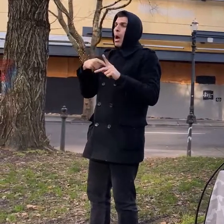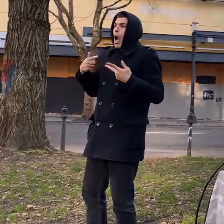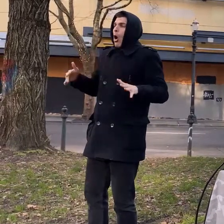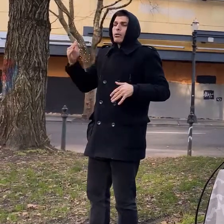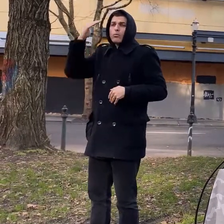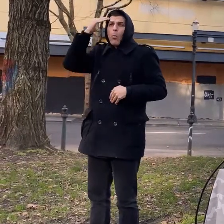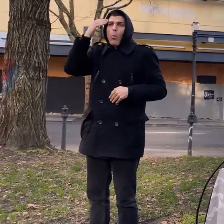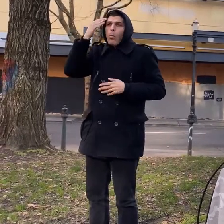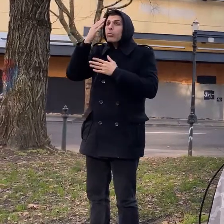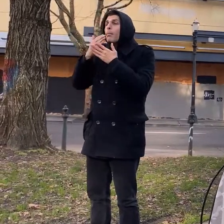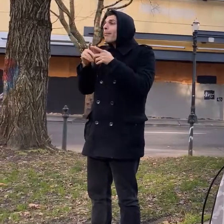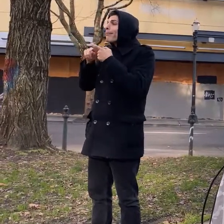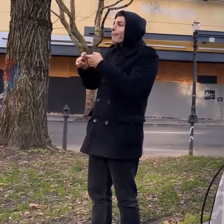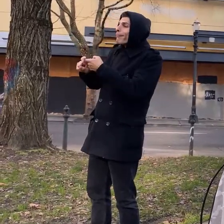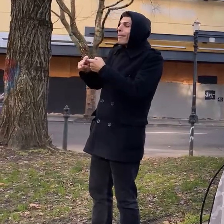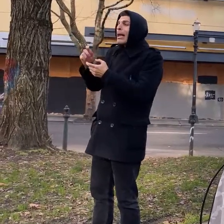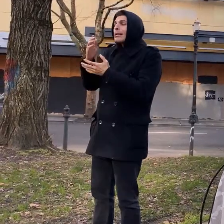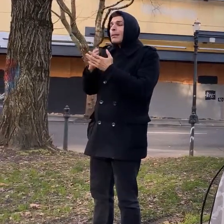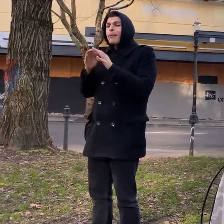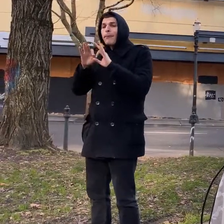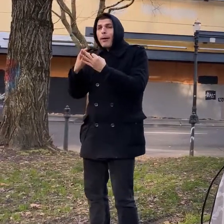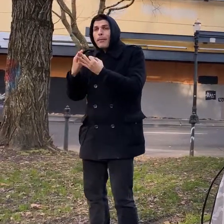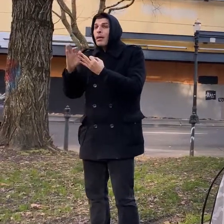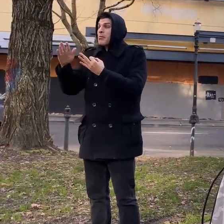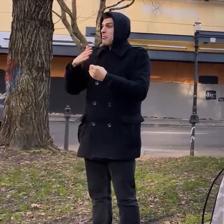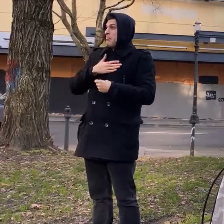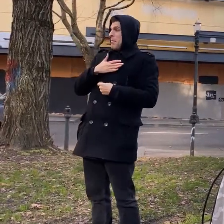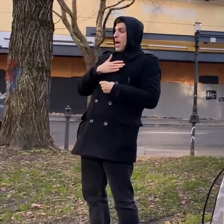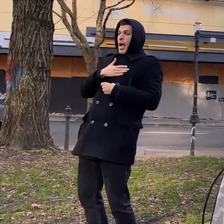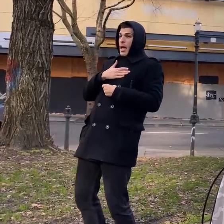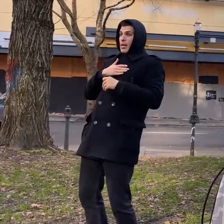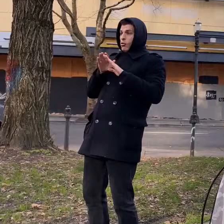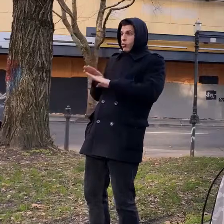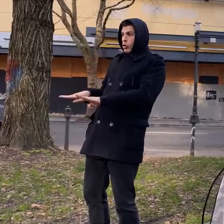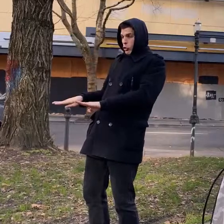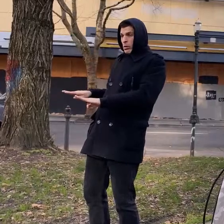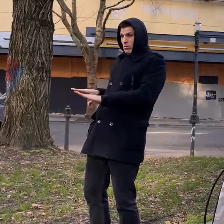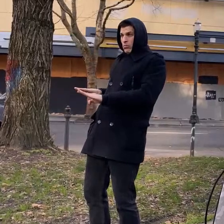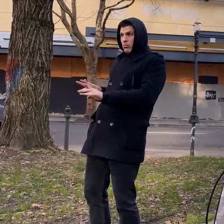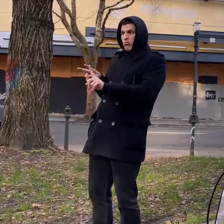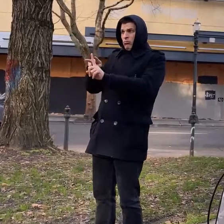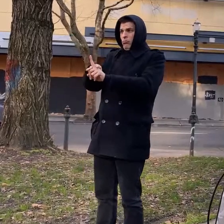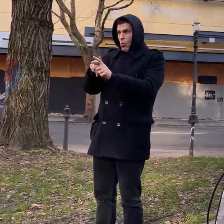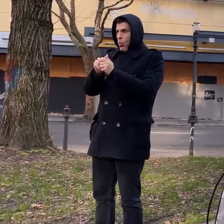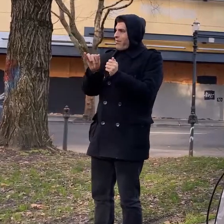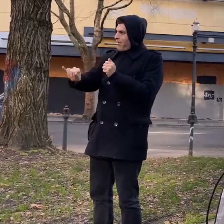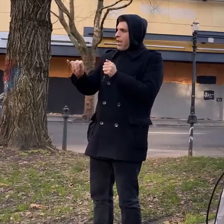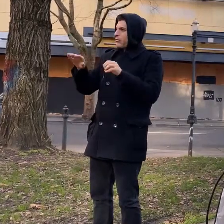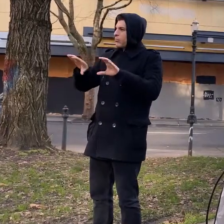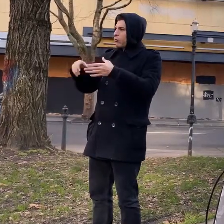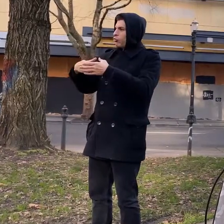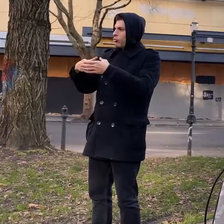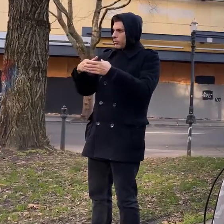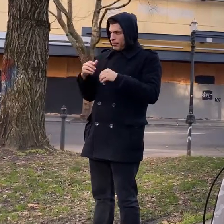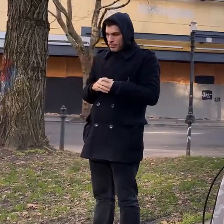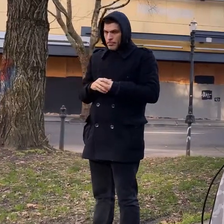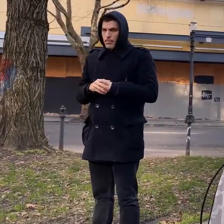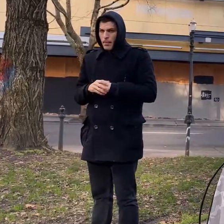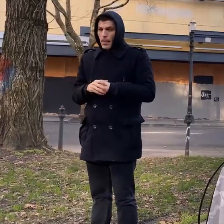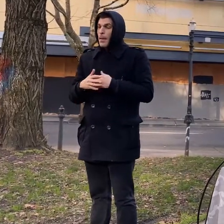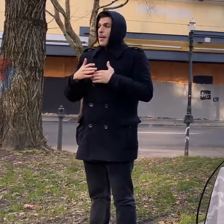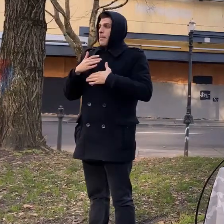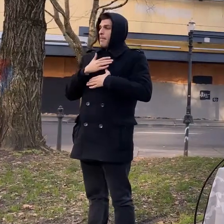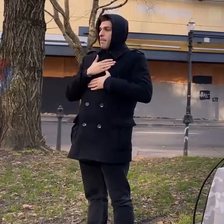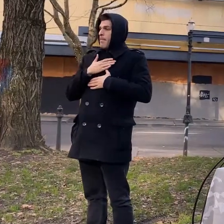being tear gassed here with us we know we know some of them we're related to some of them the chinook people aren't gone they're still here